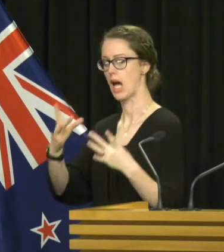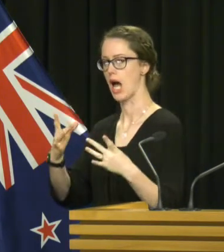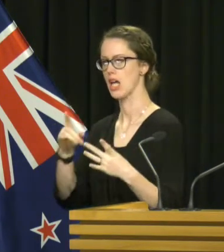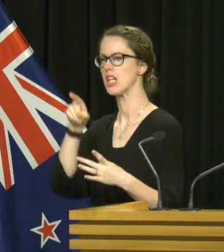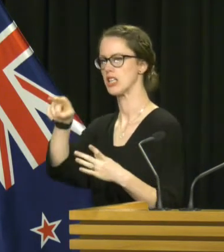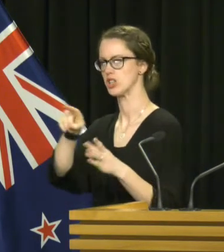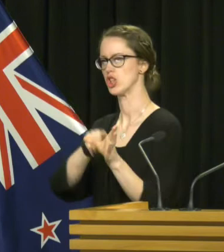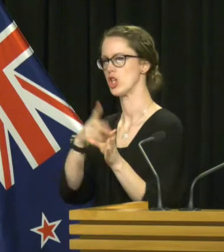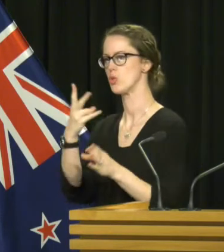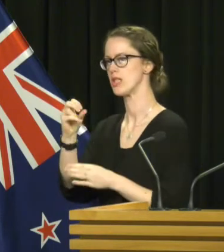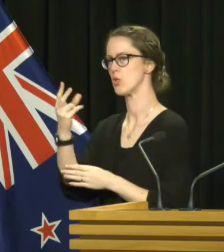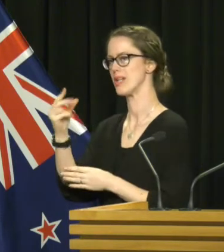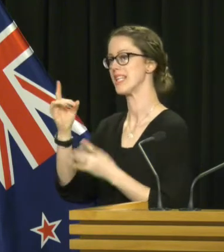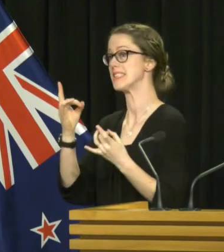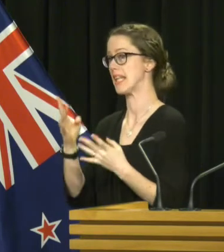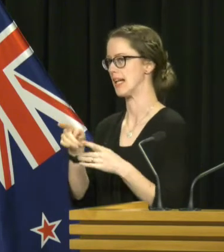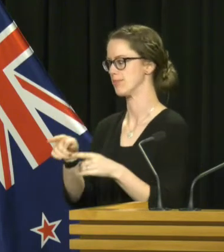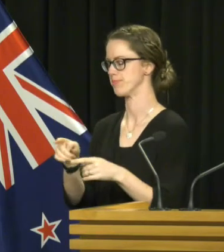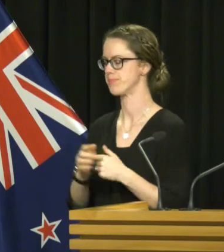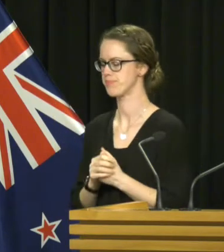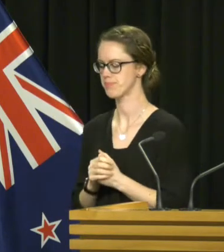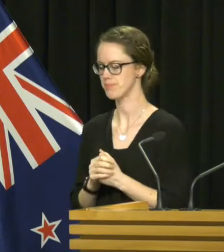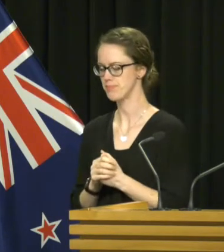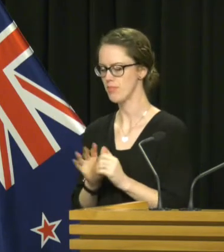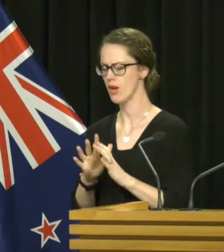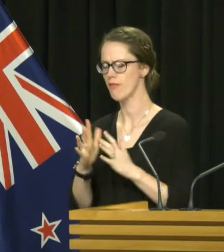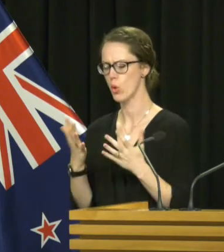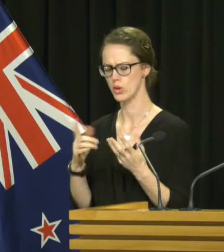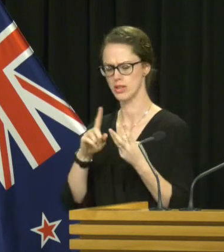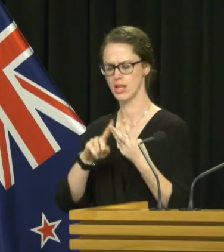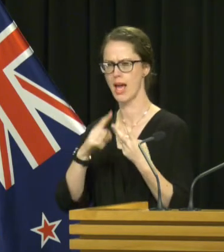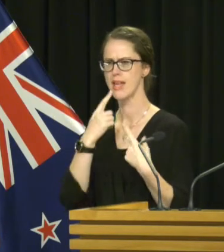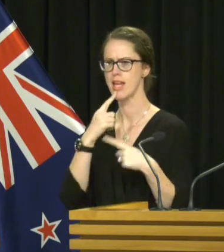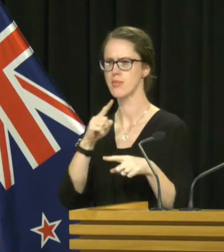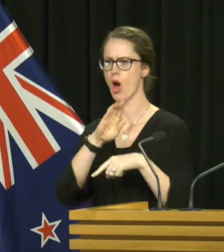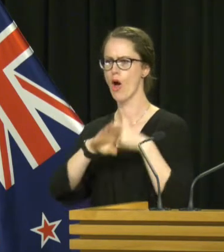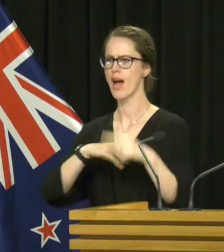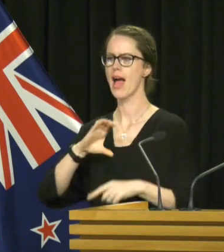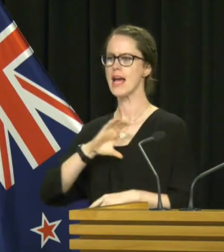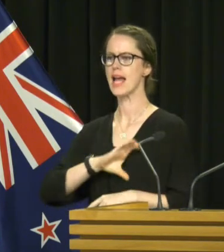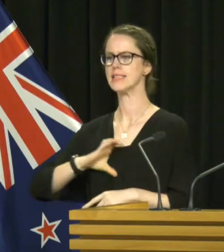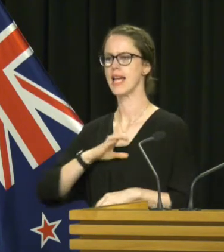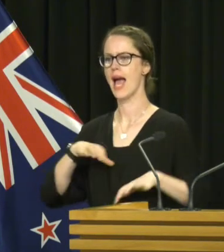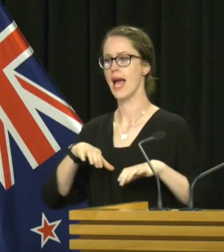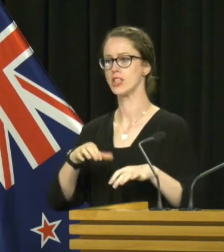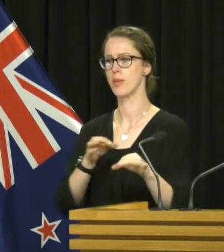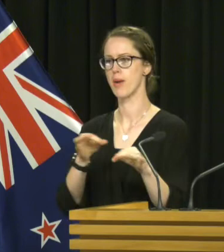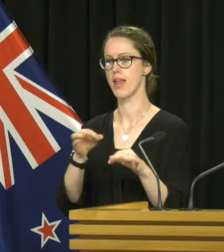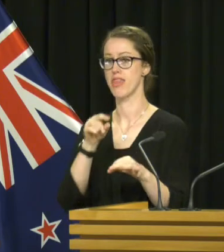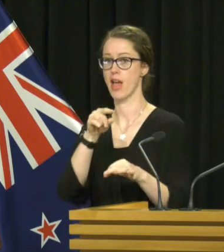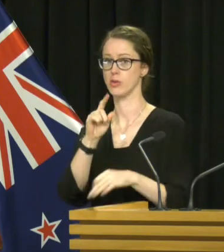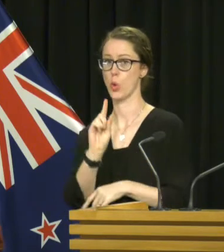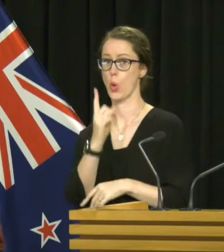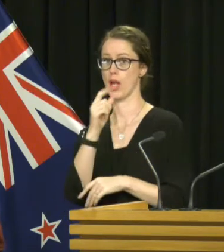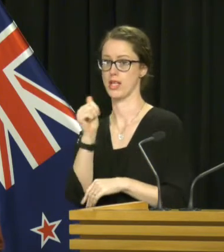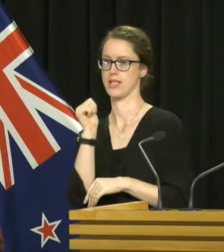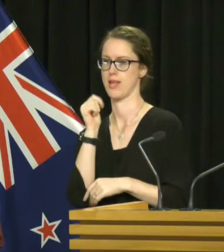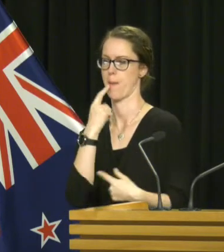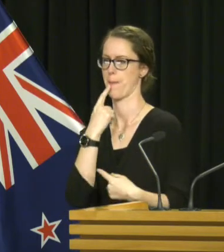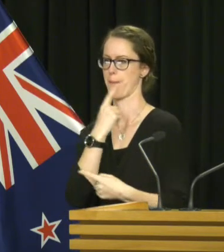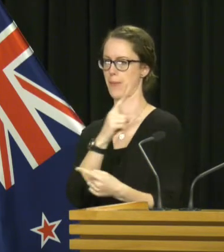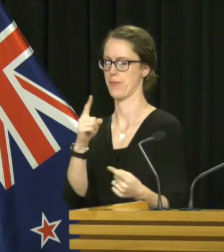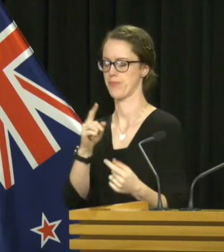2020. Then of course the announcement around our Cancer Action Plan which was made in Auckland yesterday.